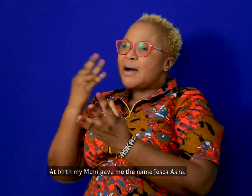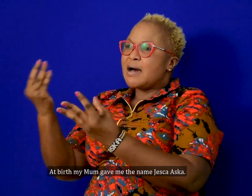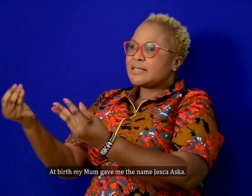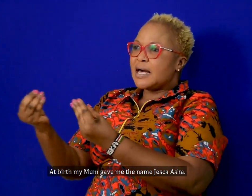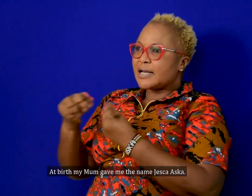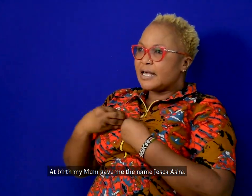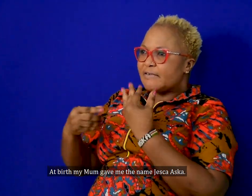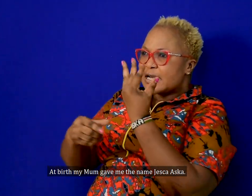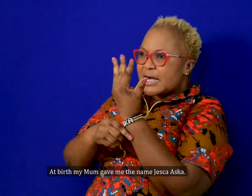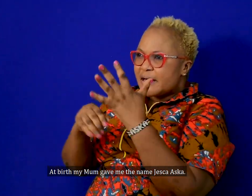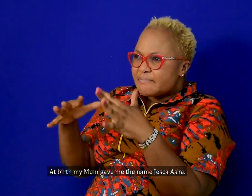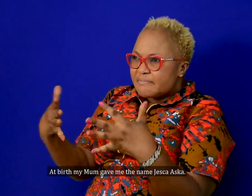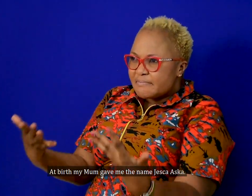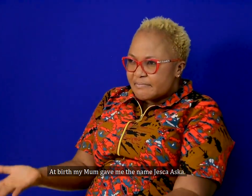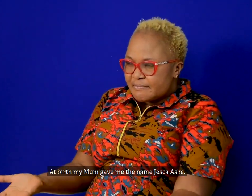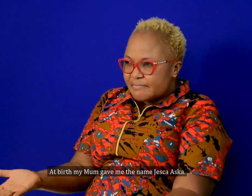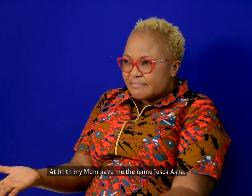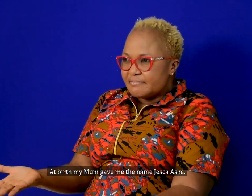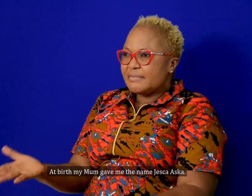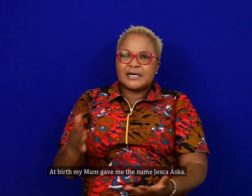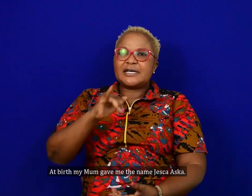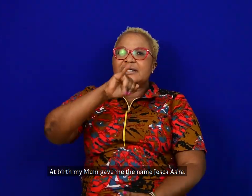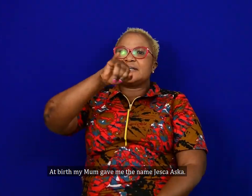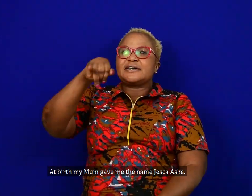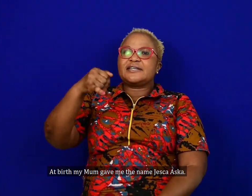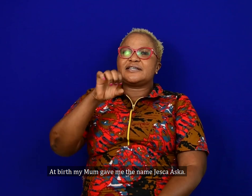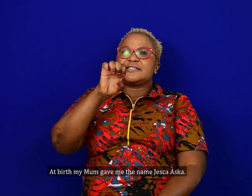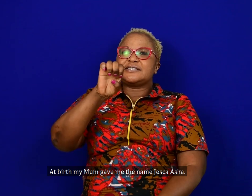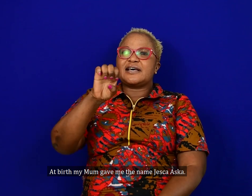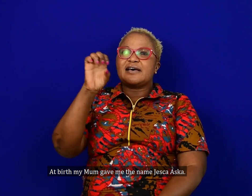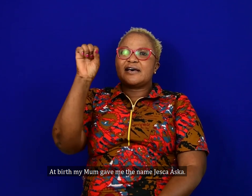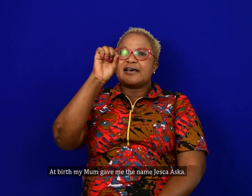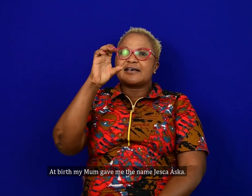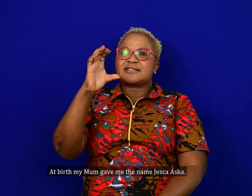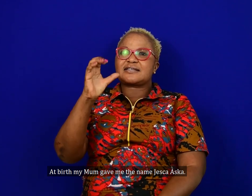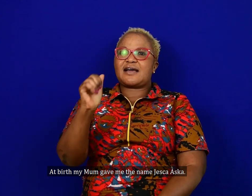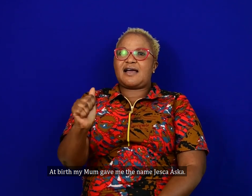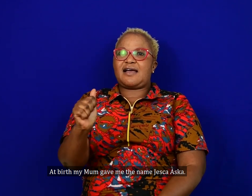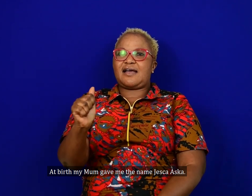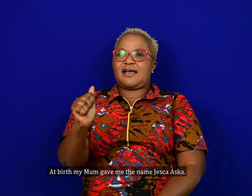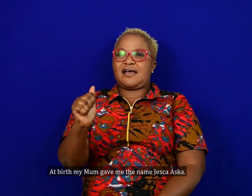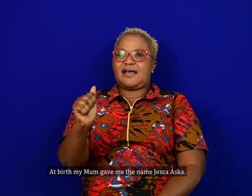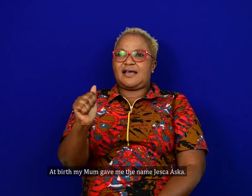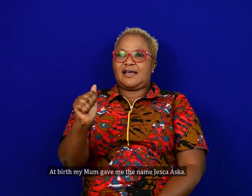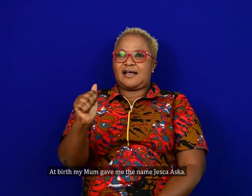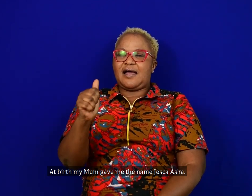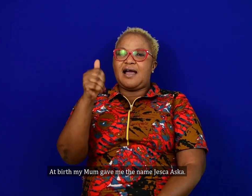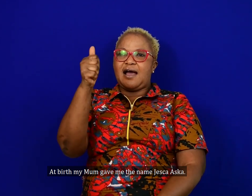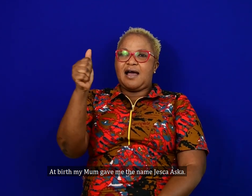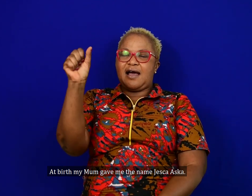mom gave me the name Jessica Aska.